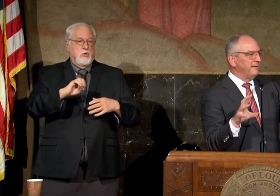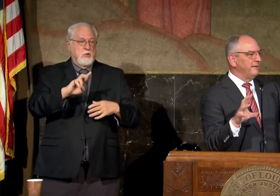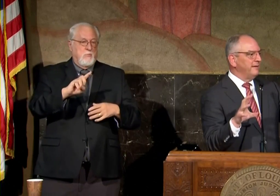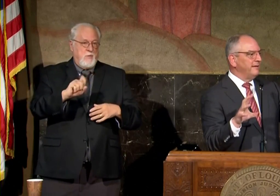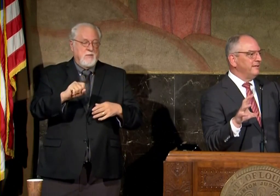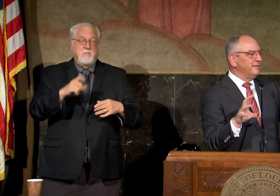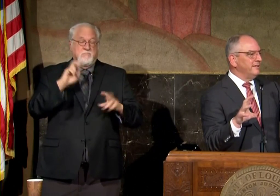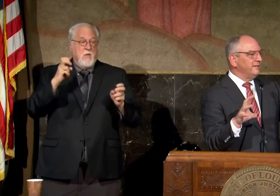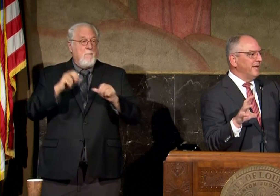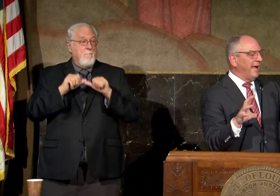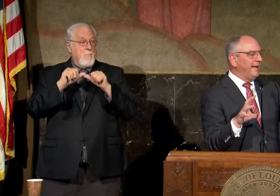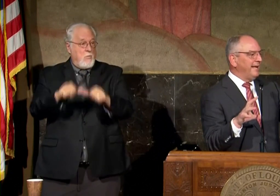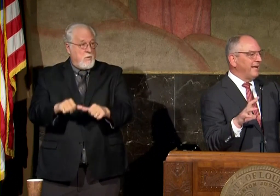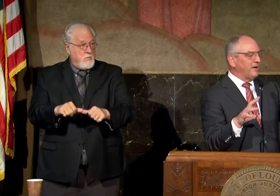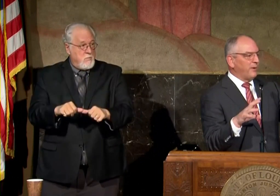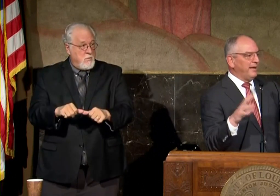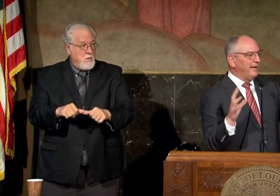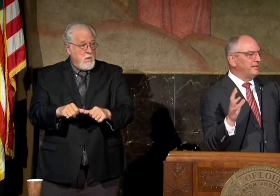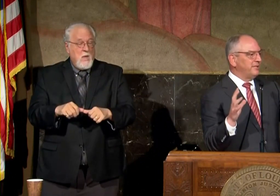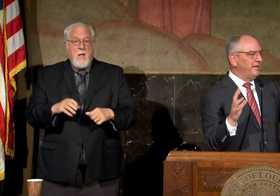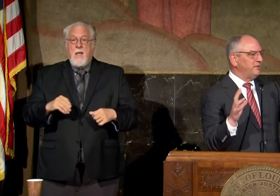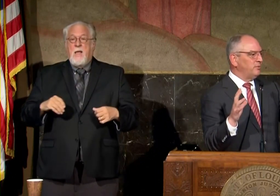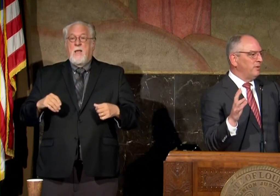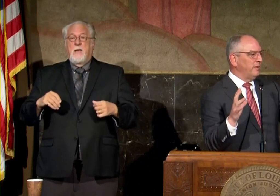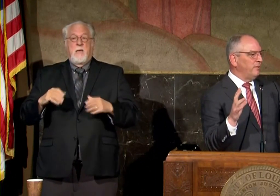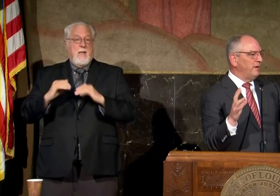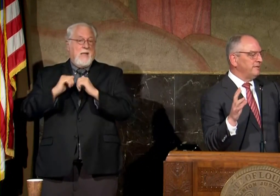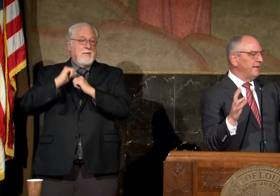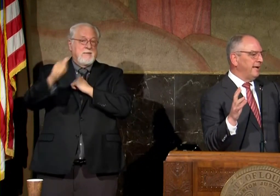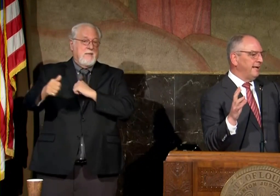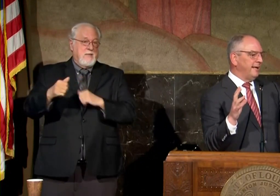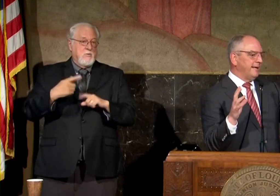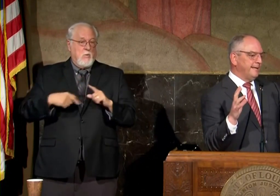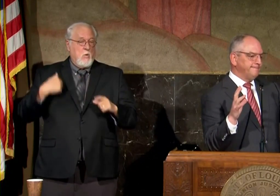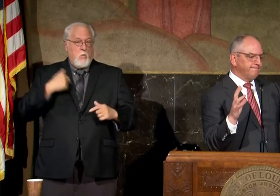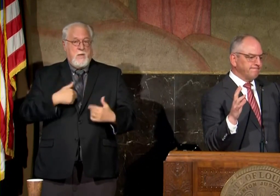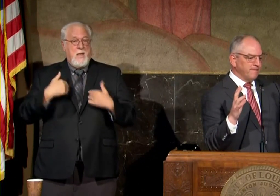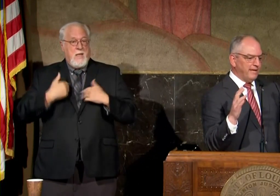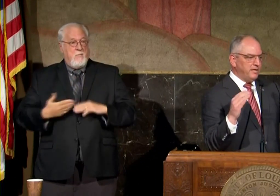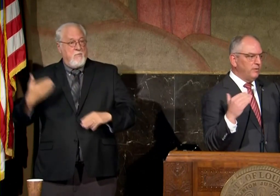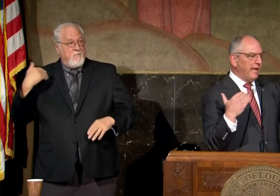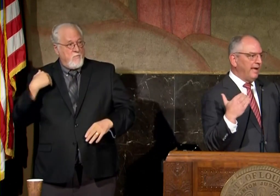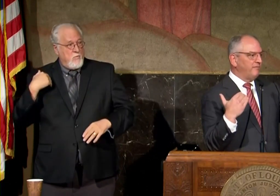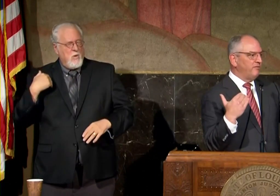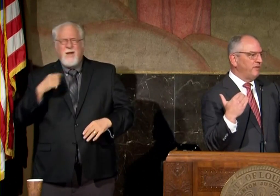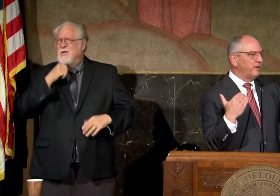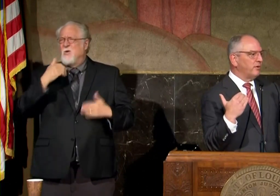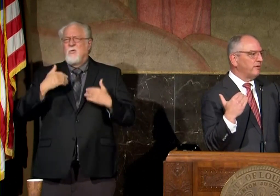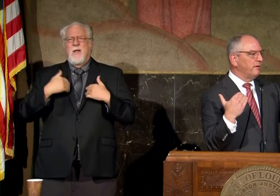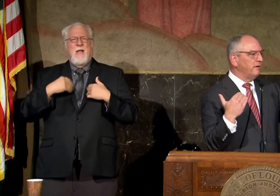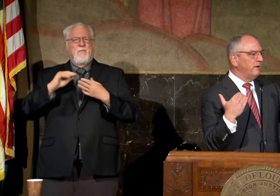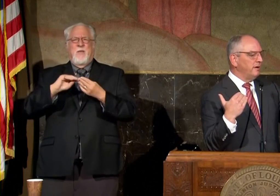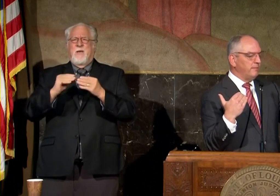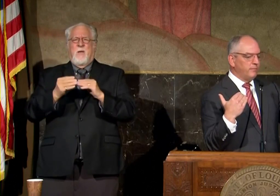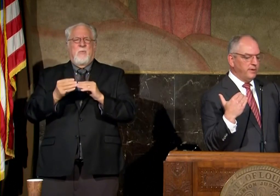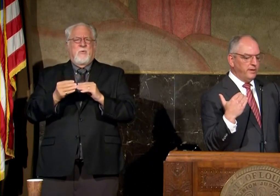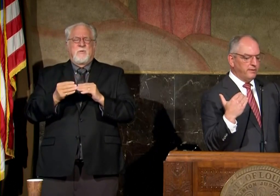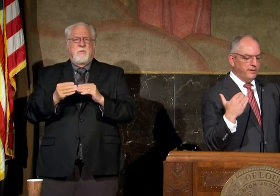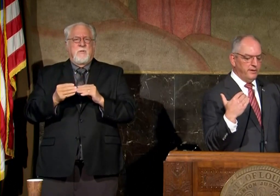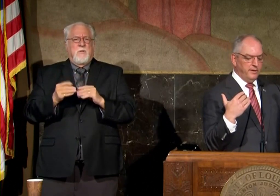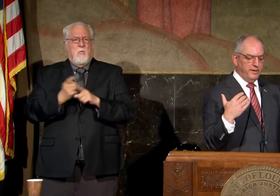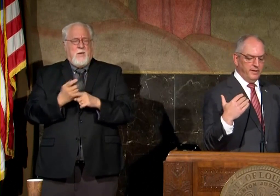permanent and it greatly exceeds what it was and and and um i don't have the figure um